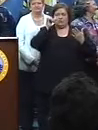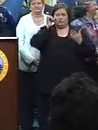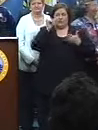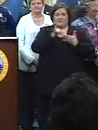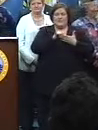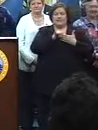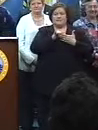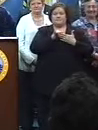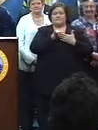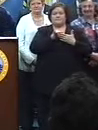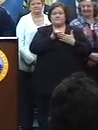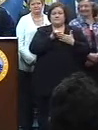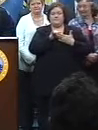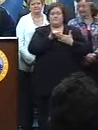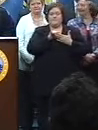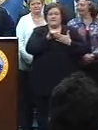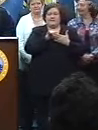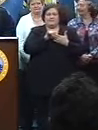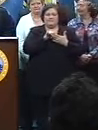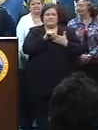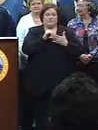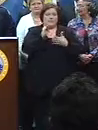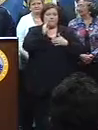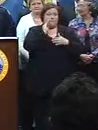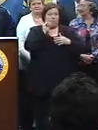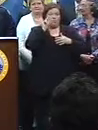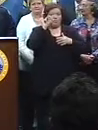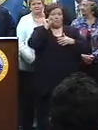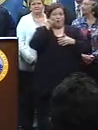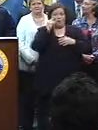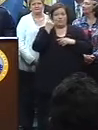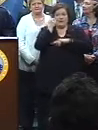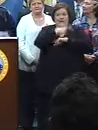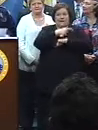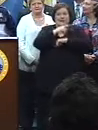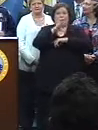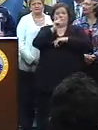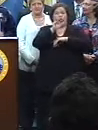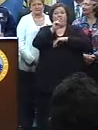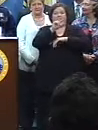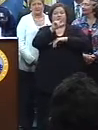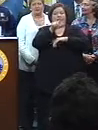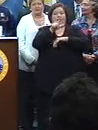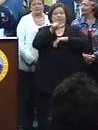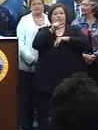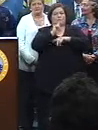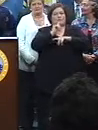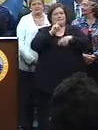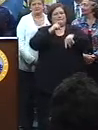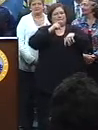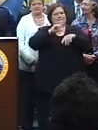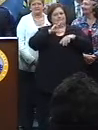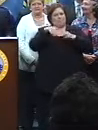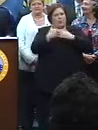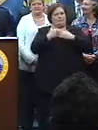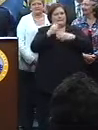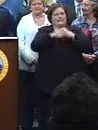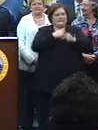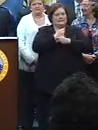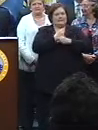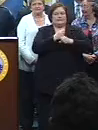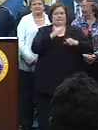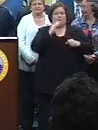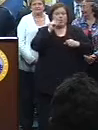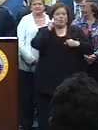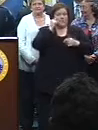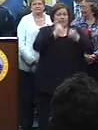Mardi Gras is just a day. Carnival is a season. And as Carnival begins, Mardi Gras is